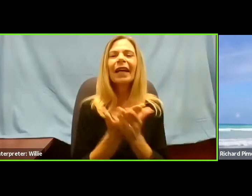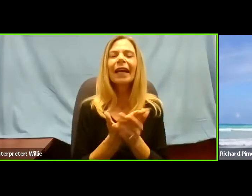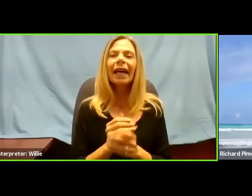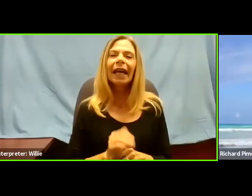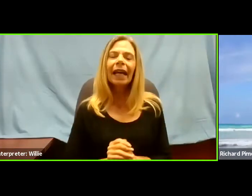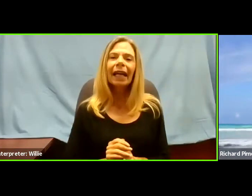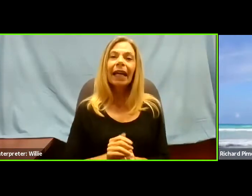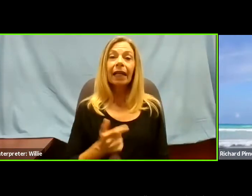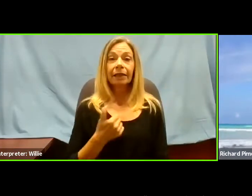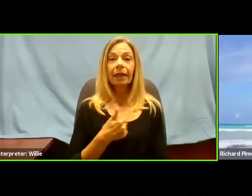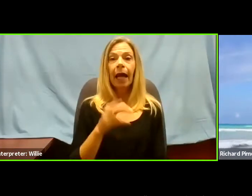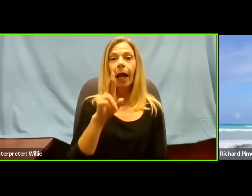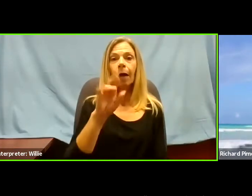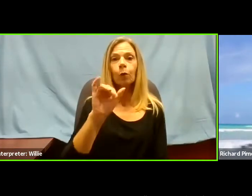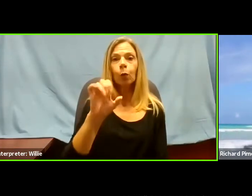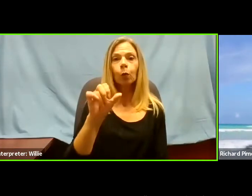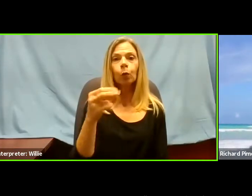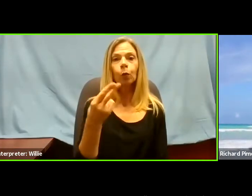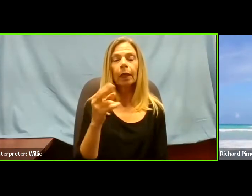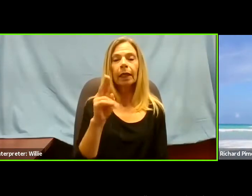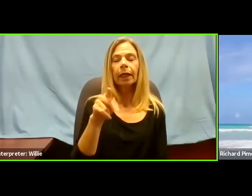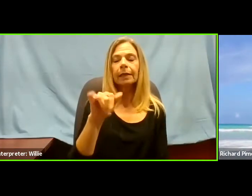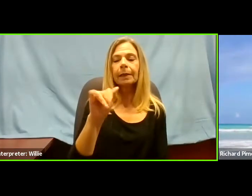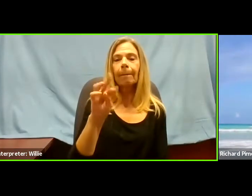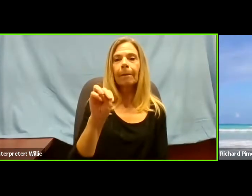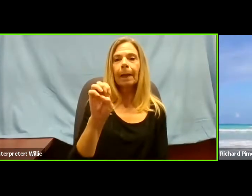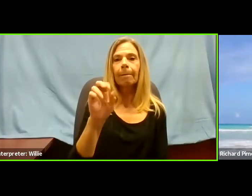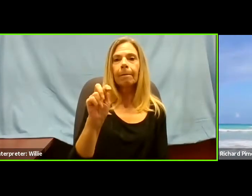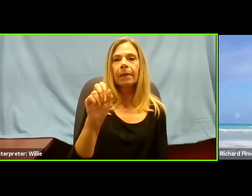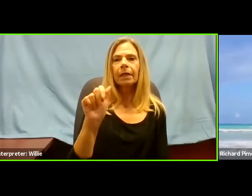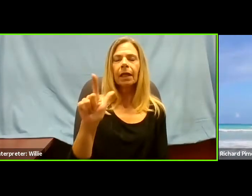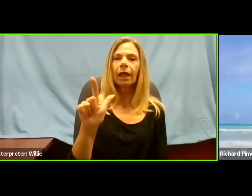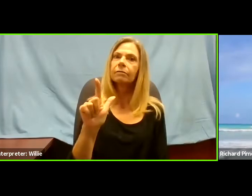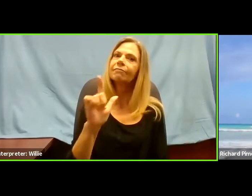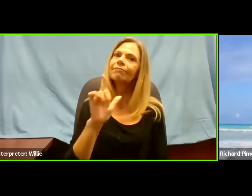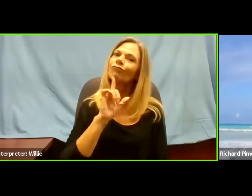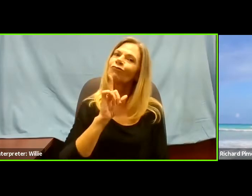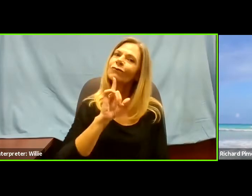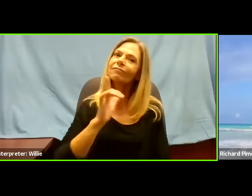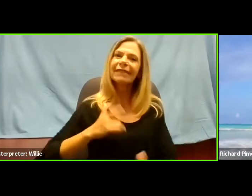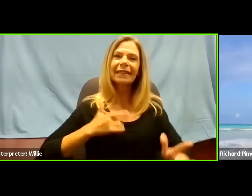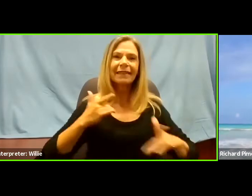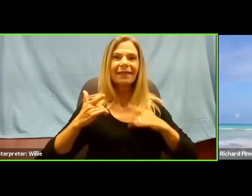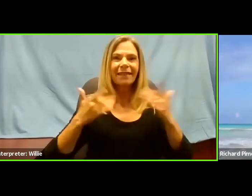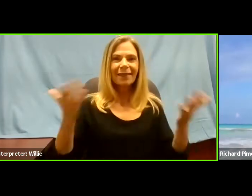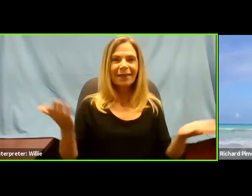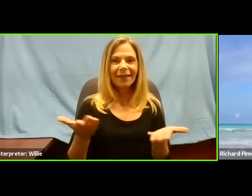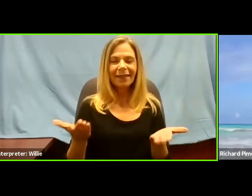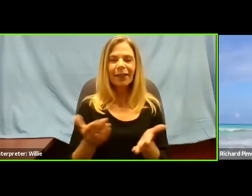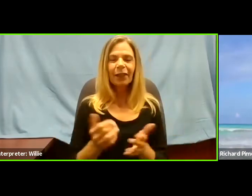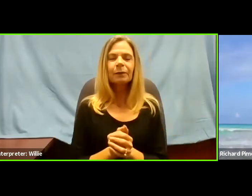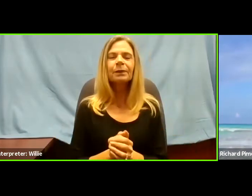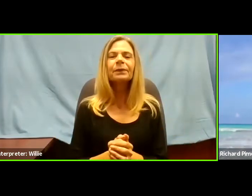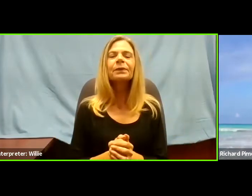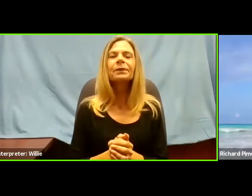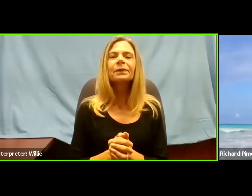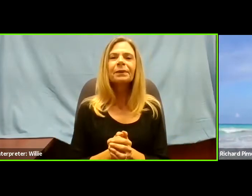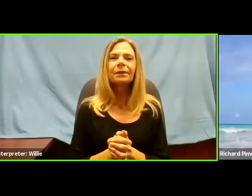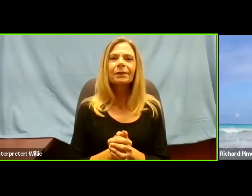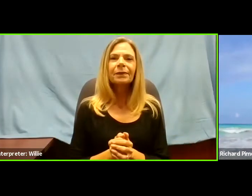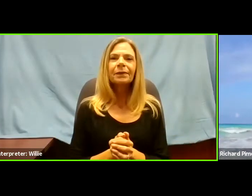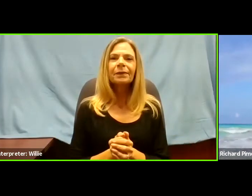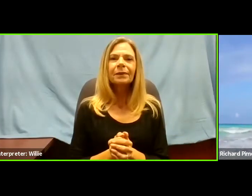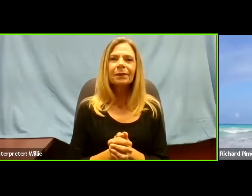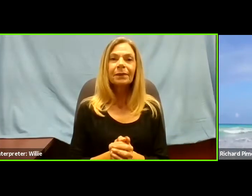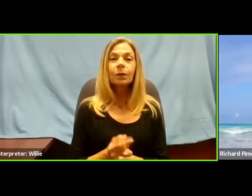am Rich Pimentel, and I would... I'm so thrilled to be here. One of the things that I would like